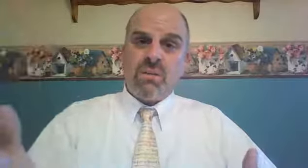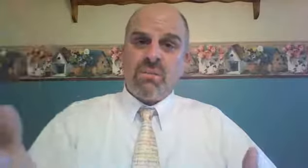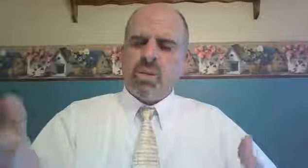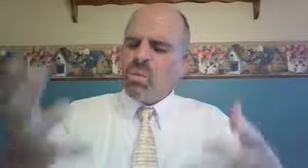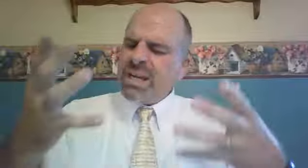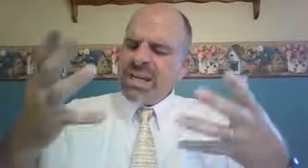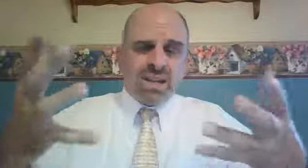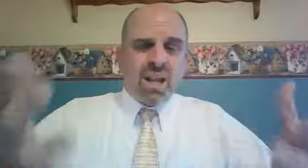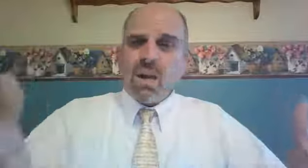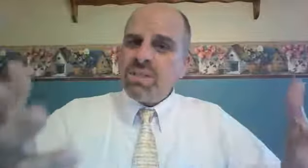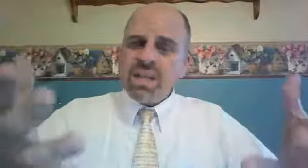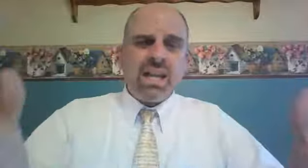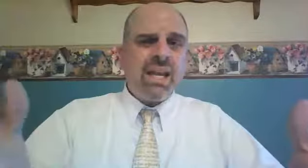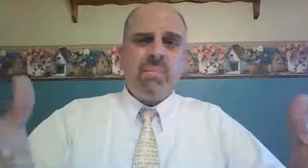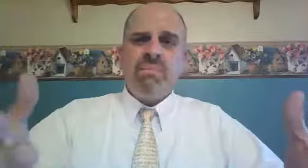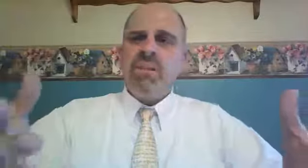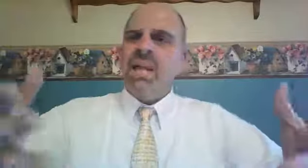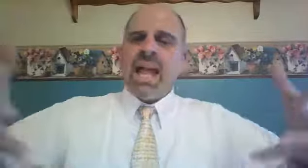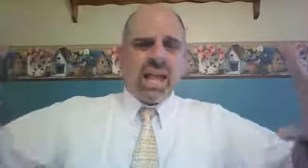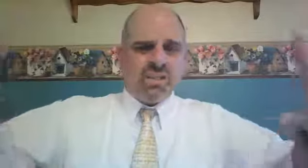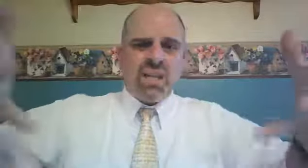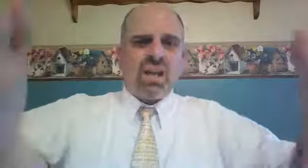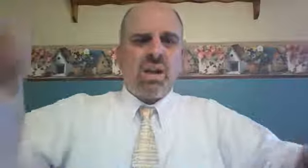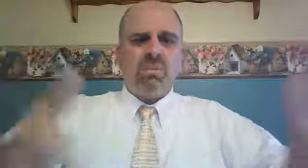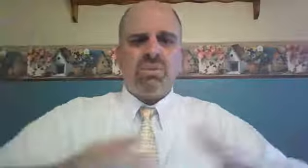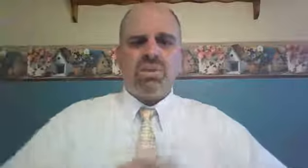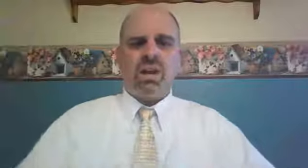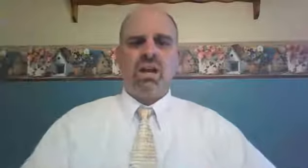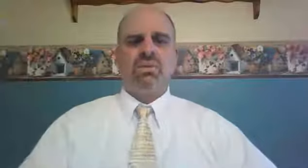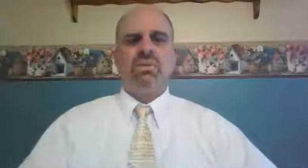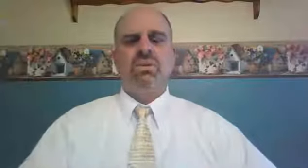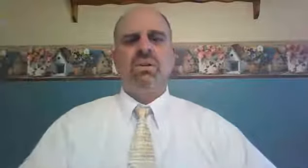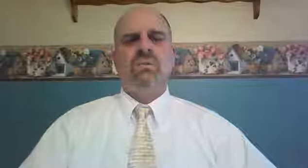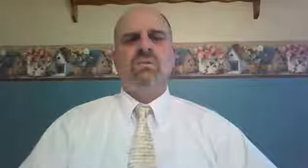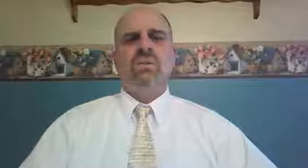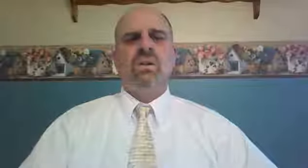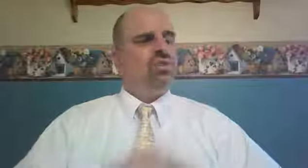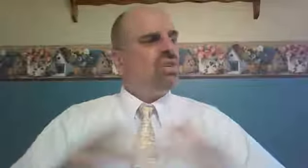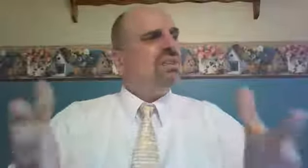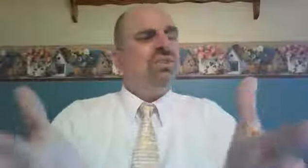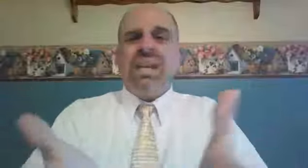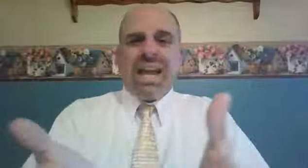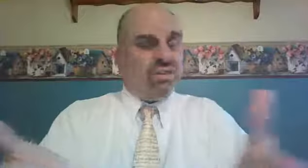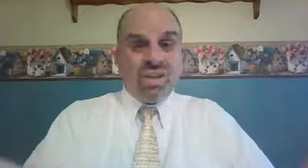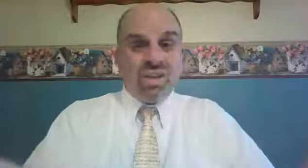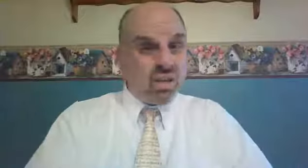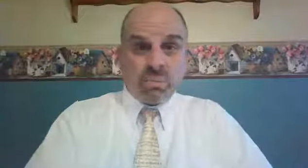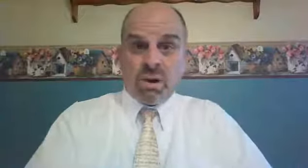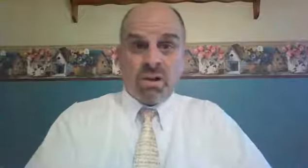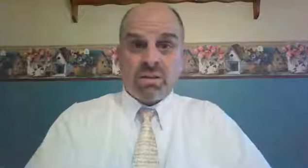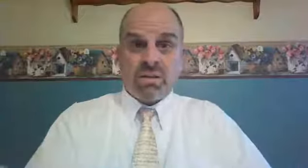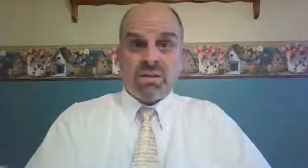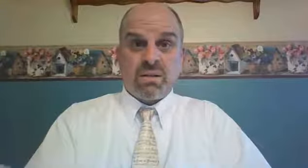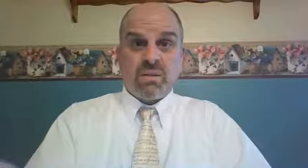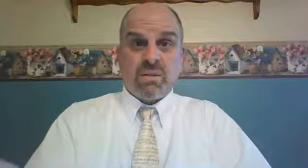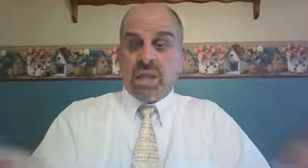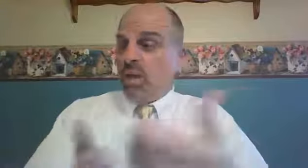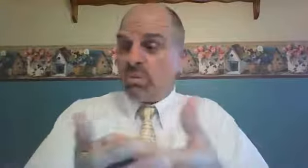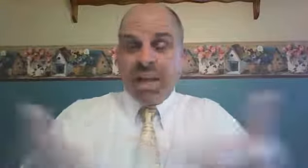We need to come to him as he comes to us. Jesus has done his part. He's